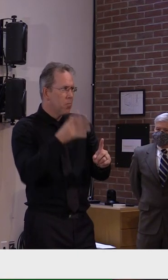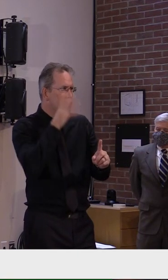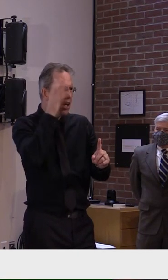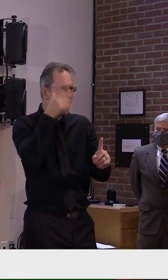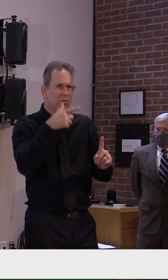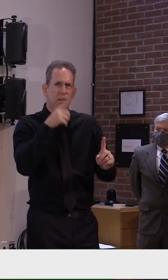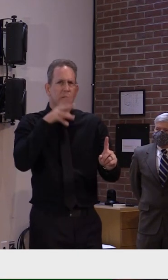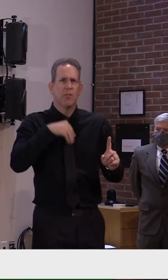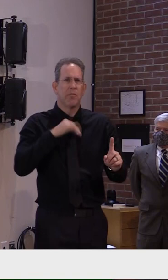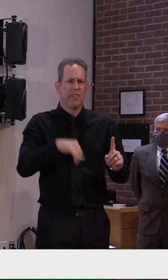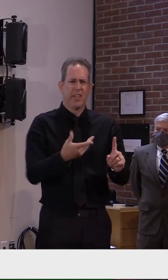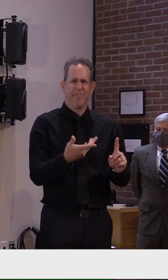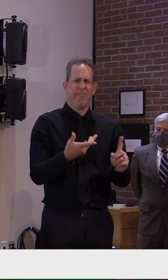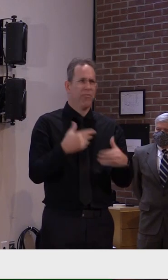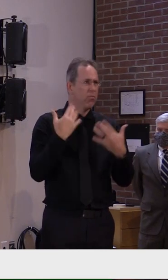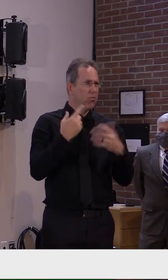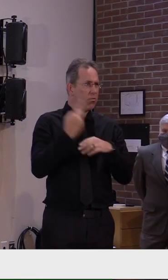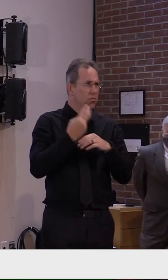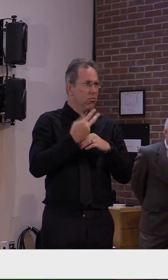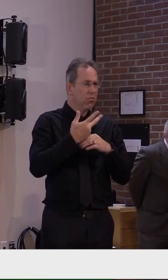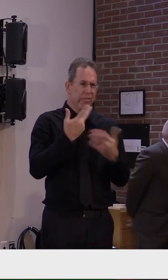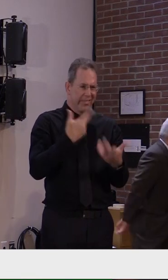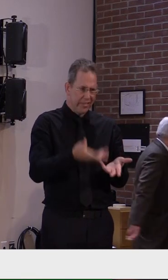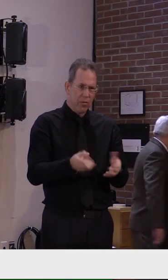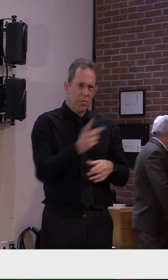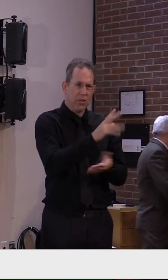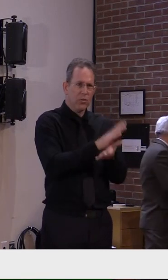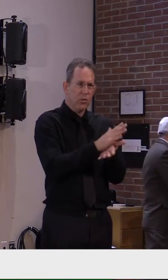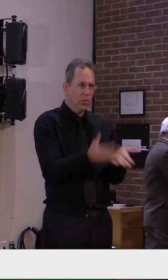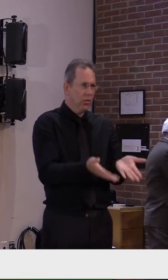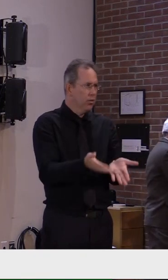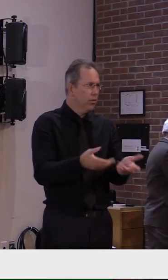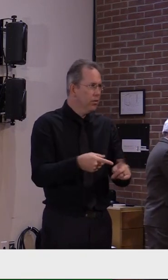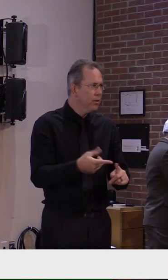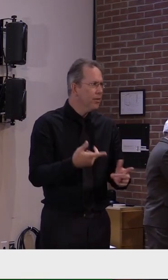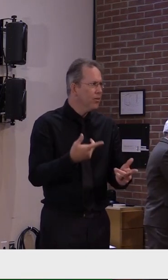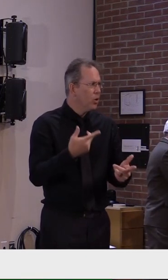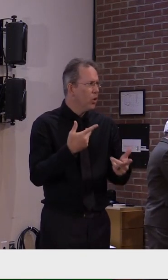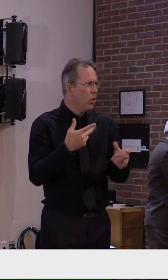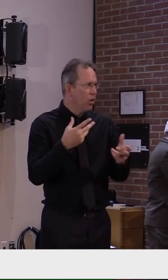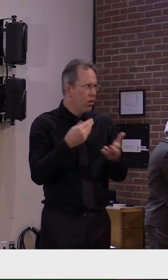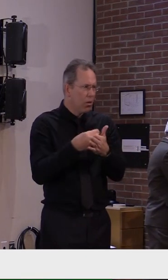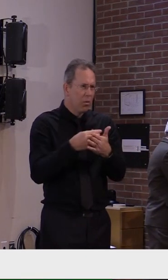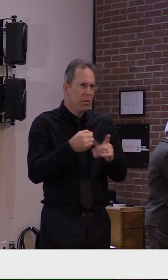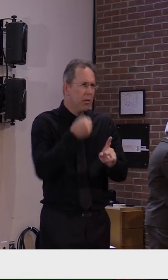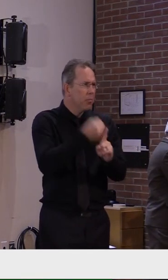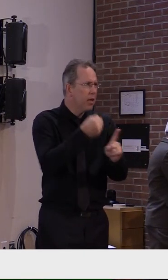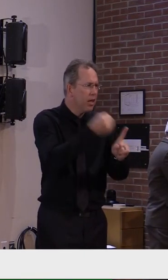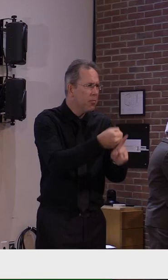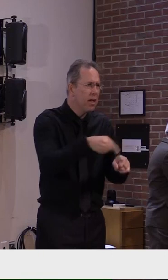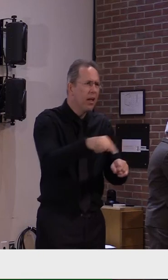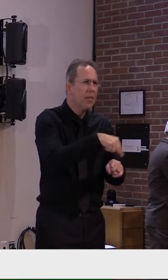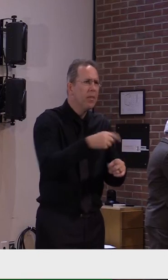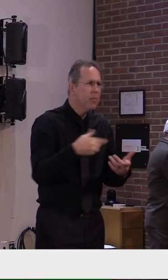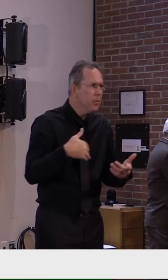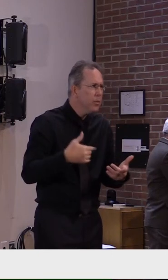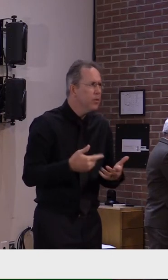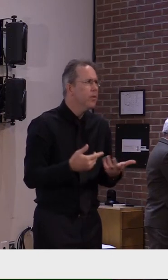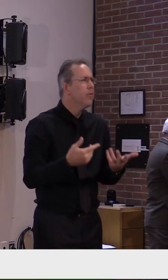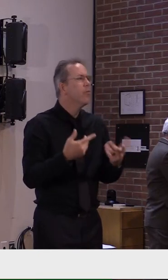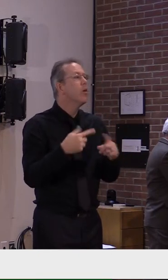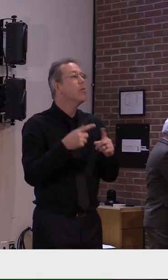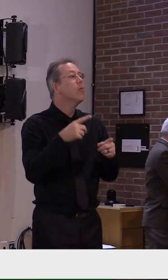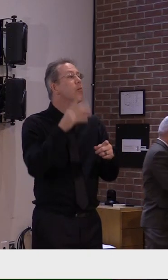and it takes a serious financial impact. When are parents going to be able to start getting quicker tests?